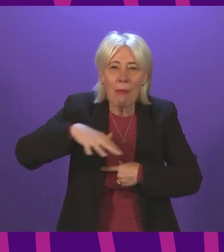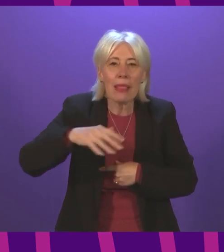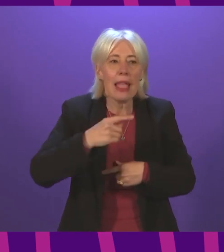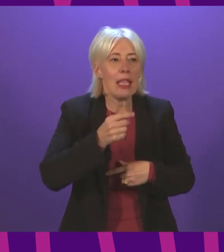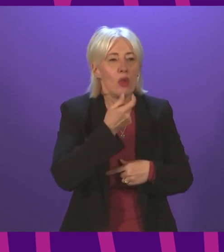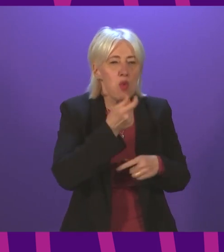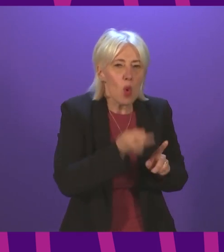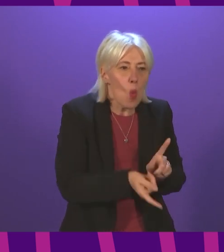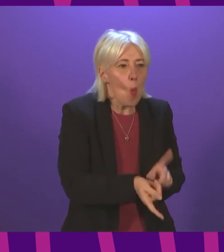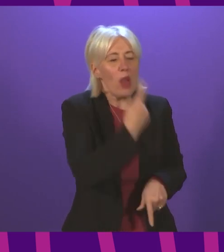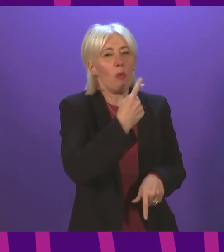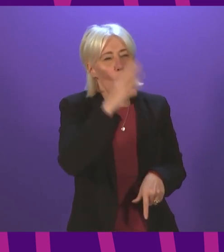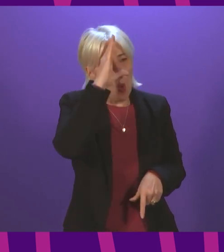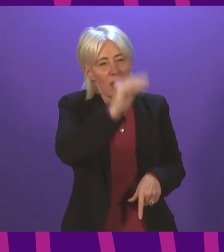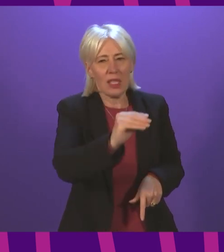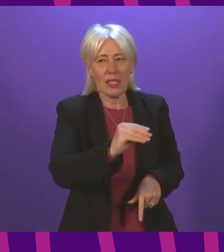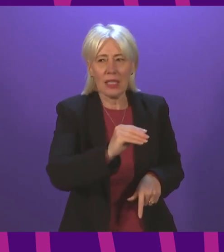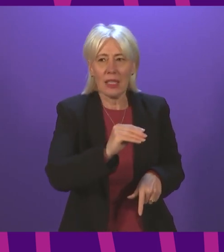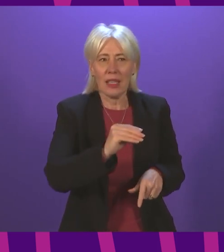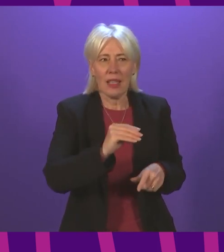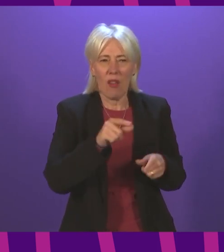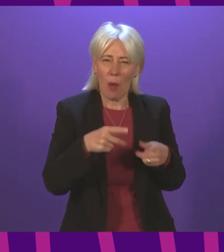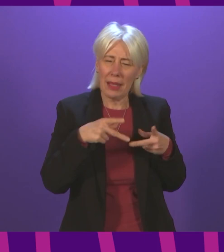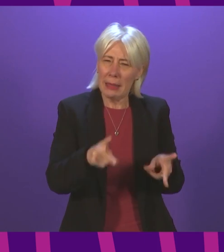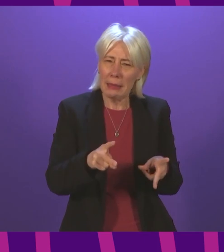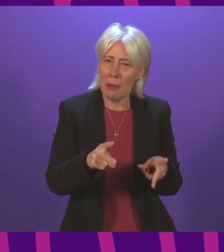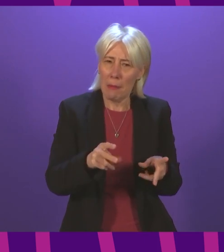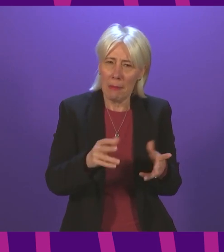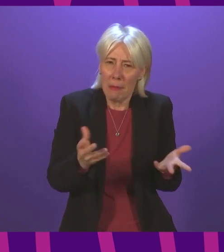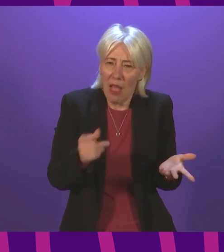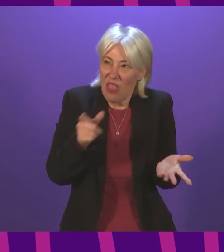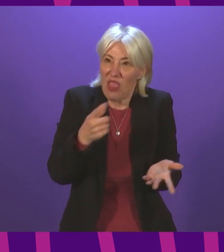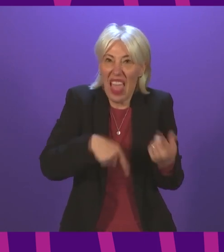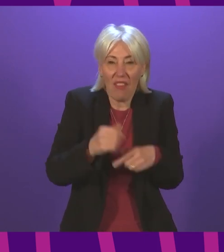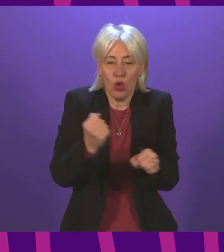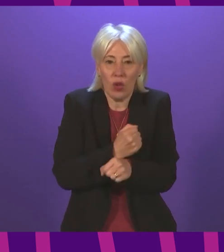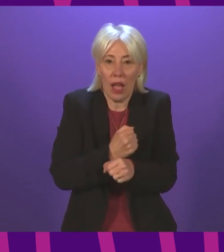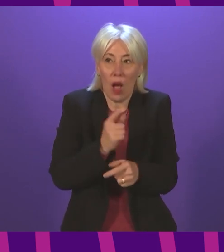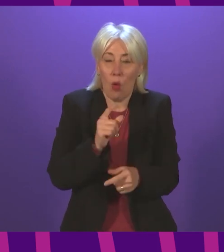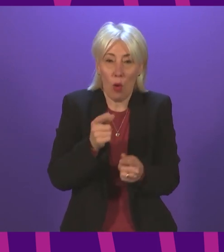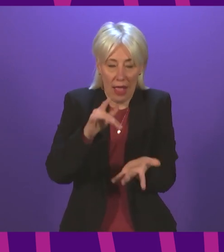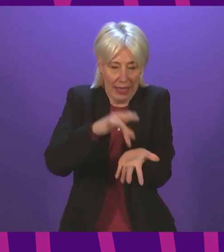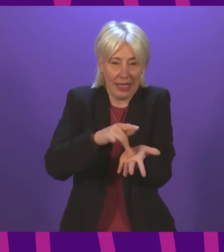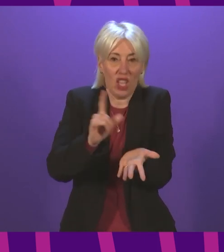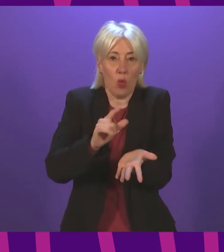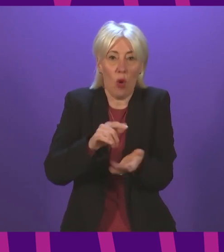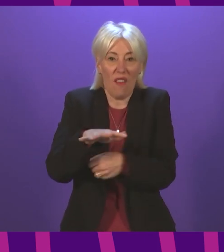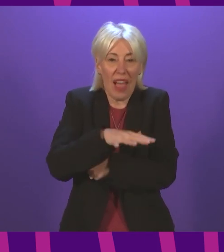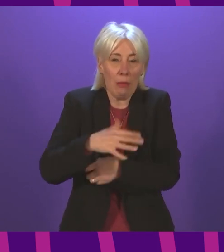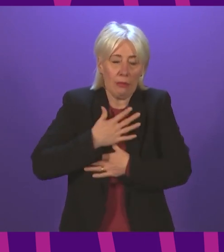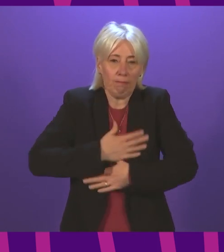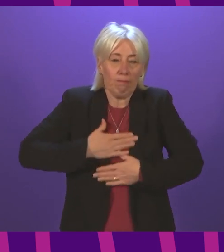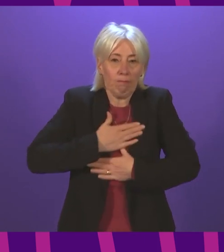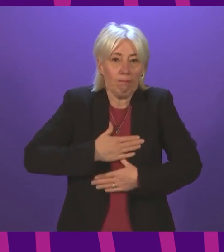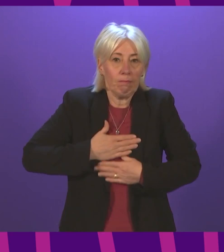take on the system to get answers around the system working in their favour. Because at the heart of this are grieving families. We know that one of the families